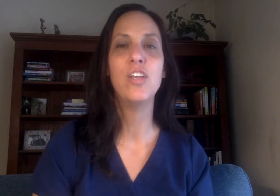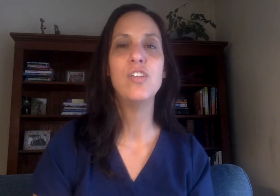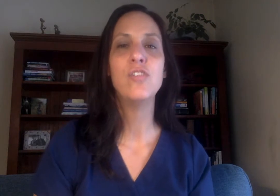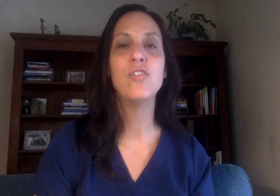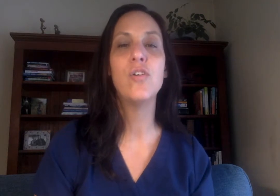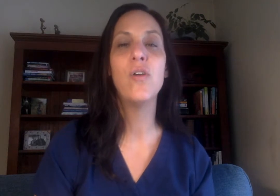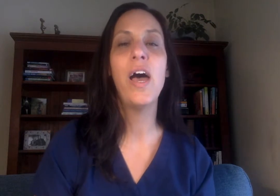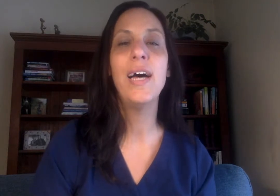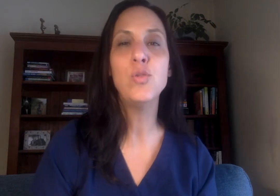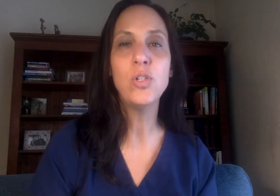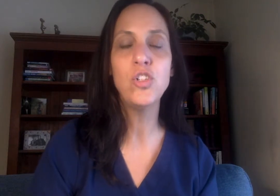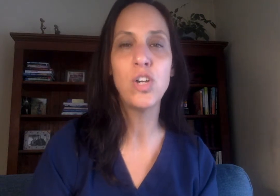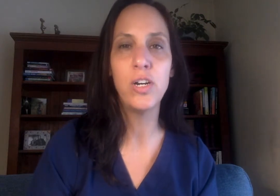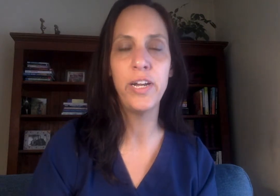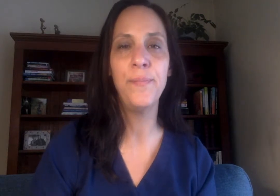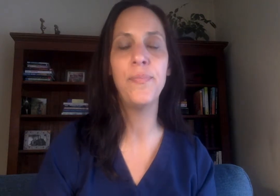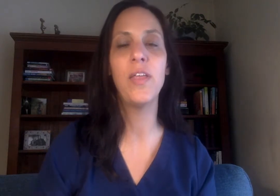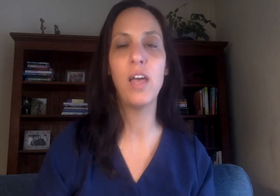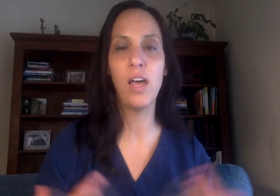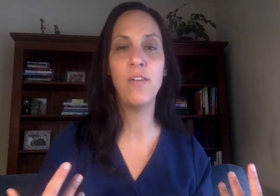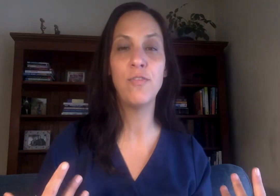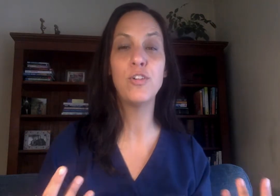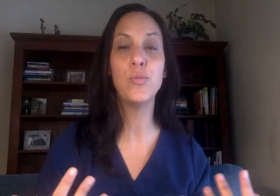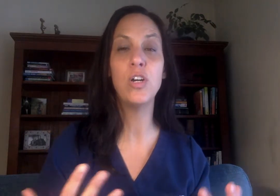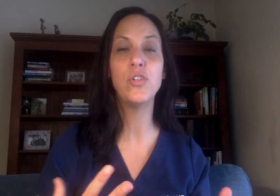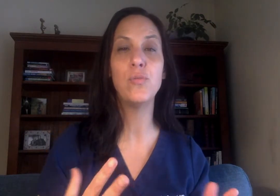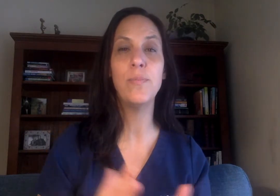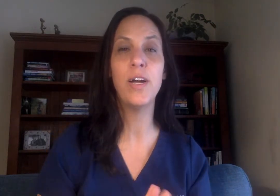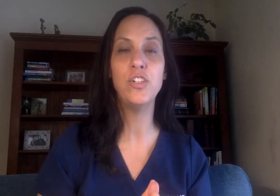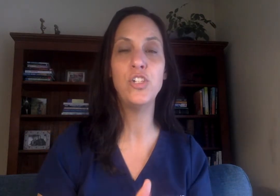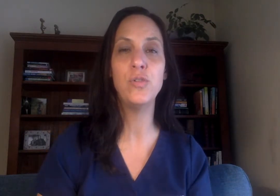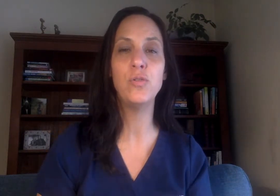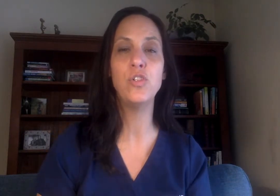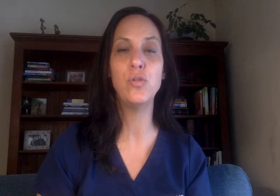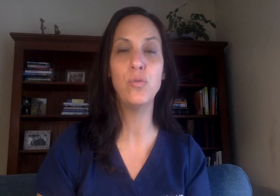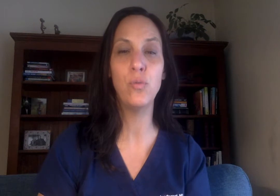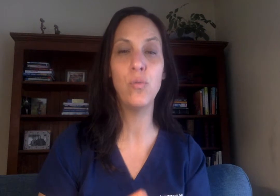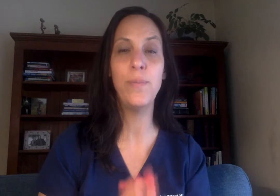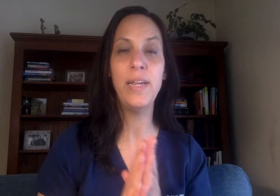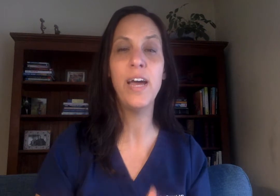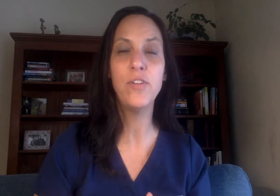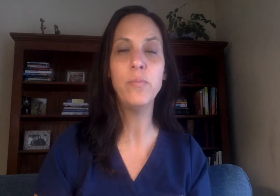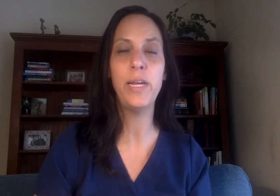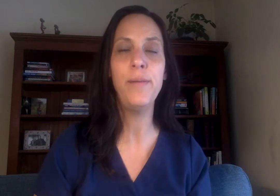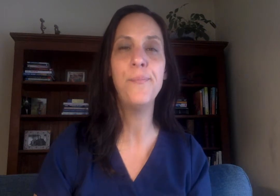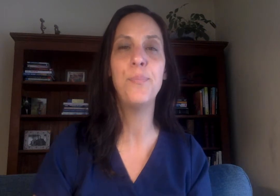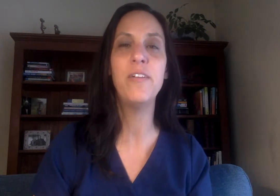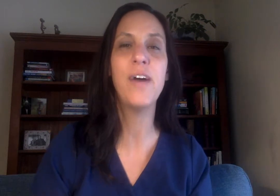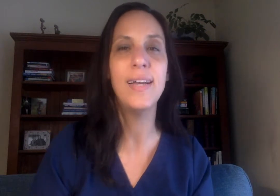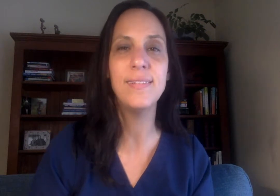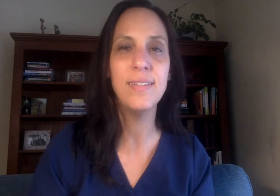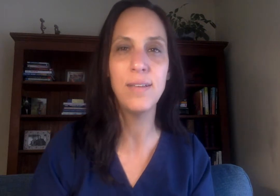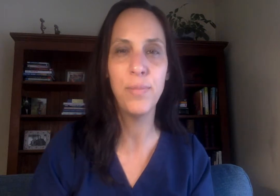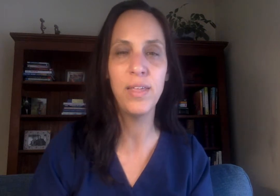So as we're starting I first want to remind you to repeat after me but if I say something